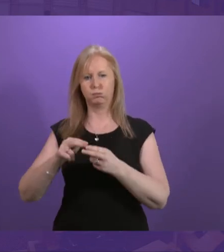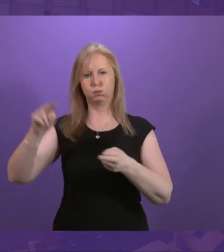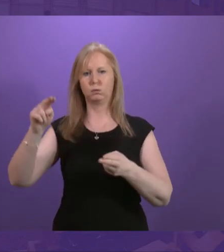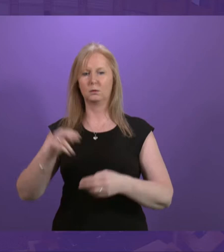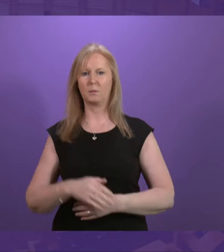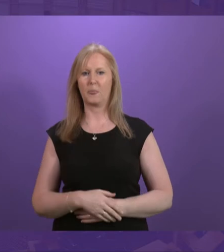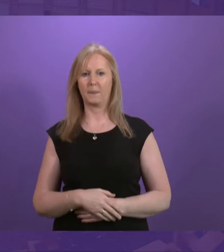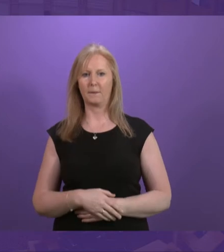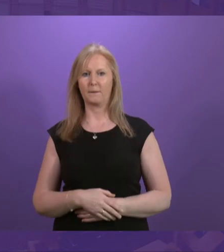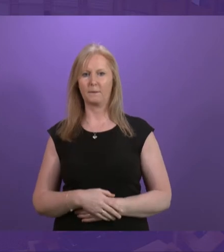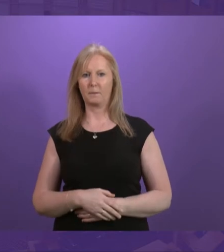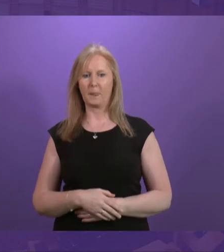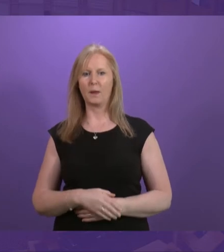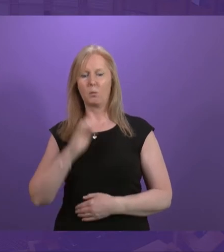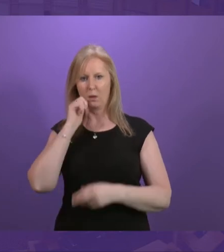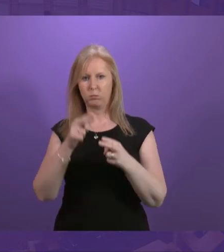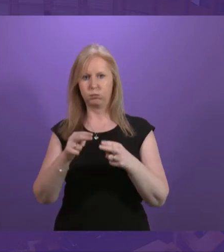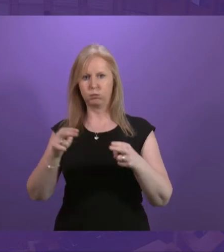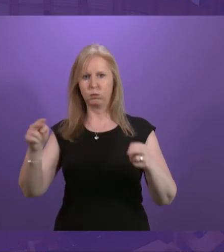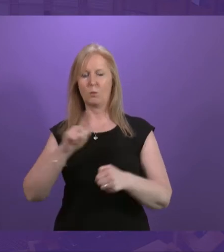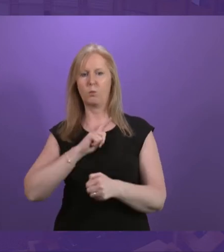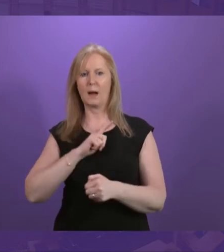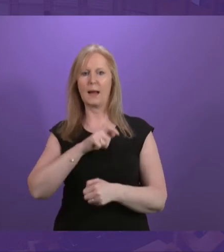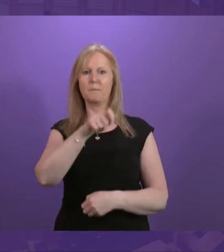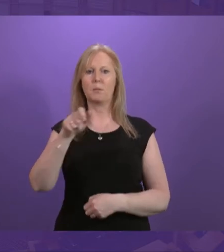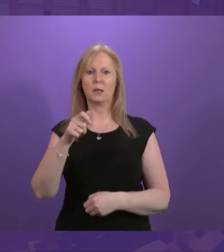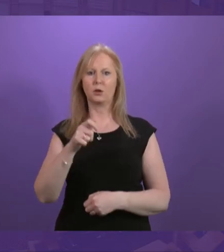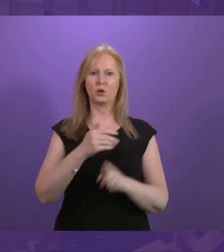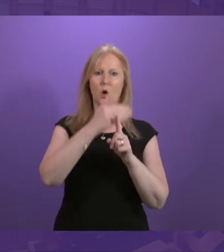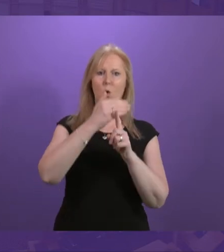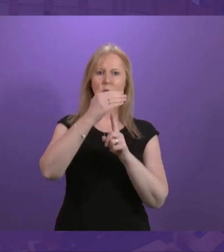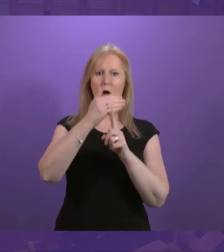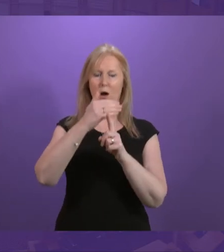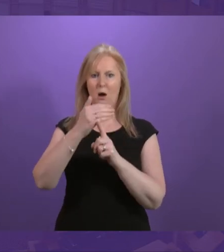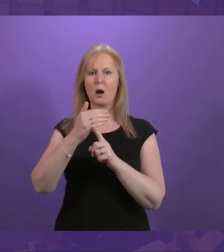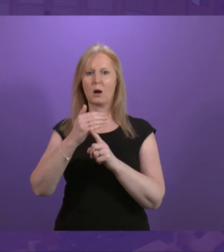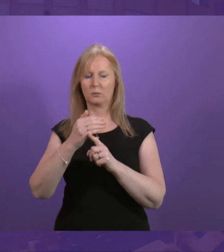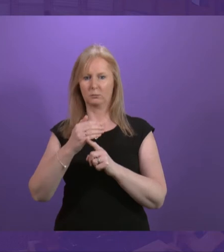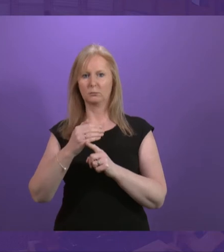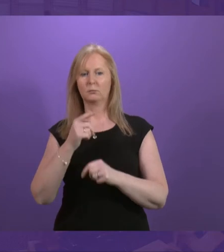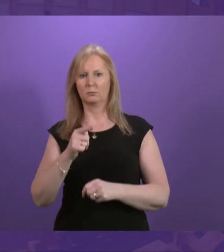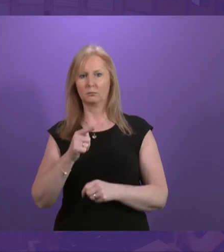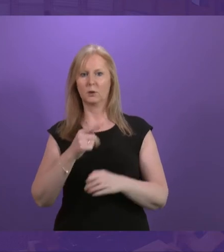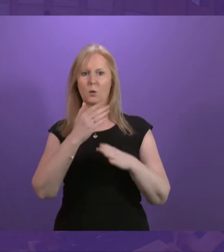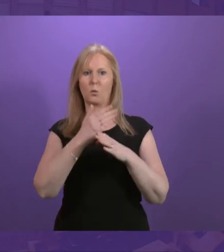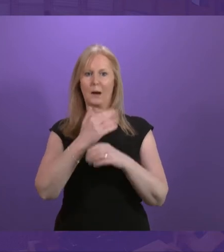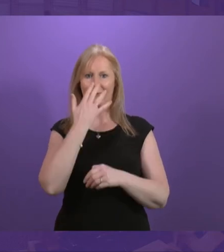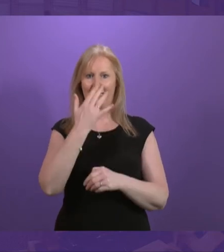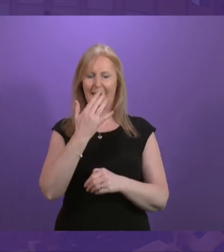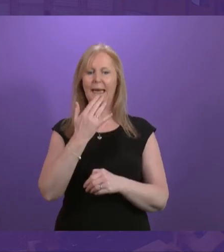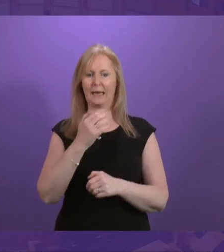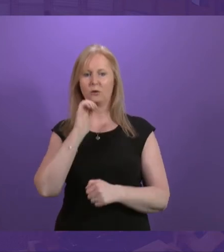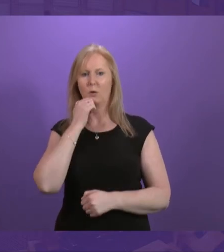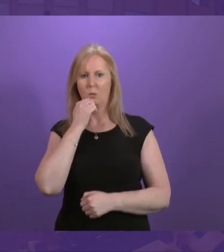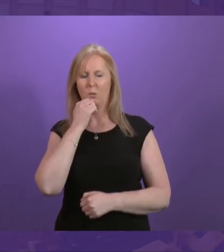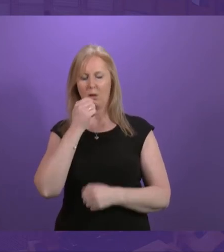population continues to age. with 40% of working age population predicted to have a long